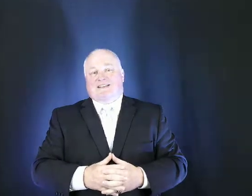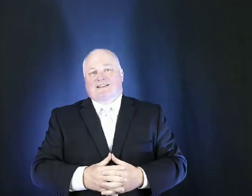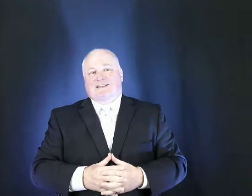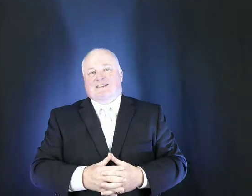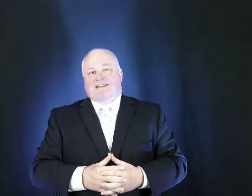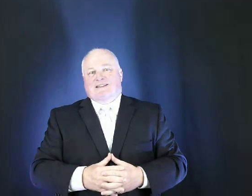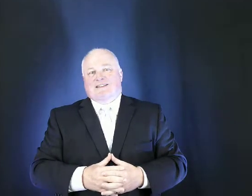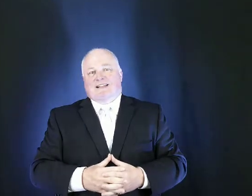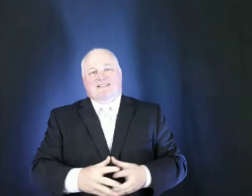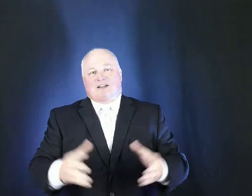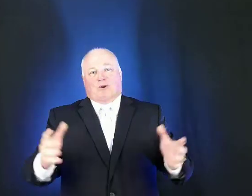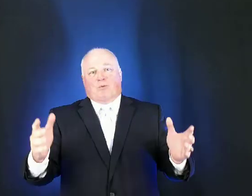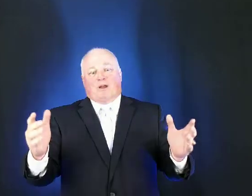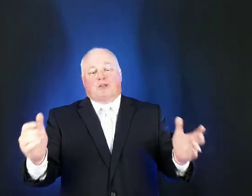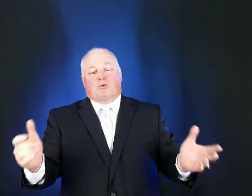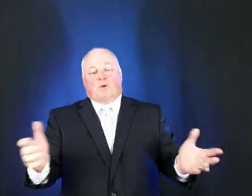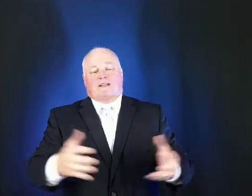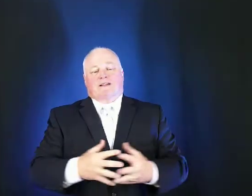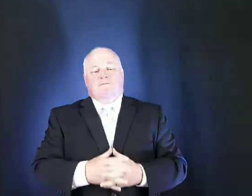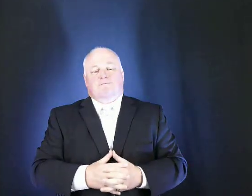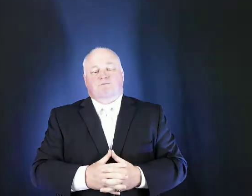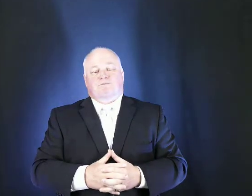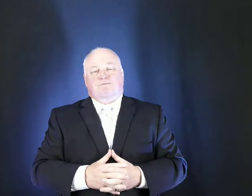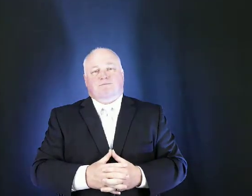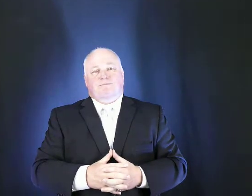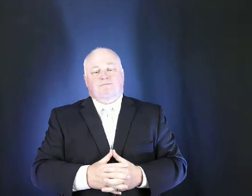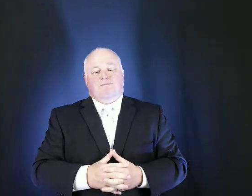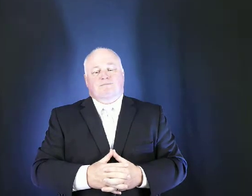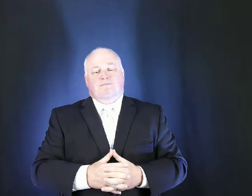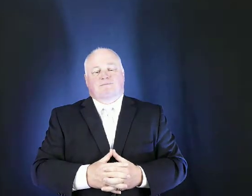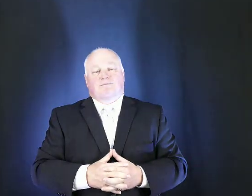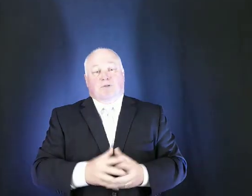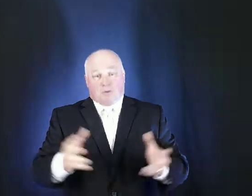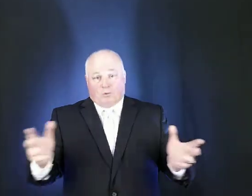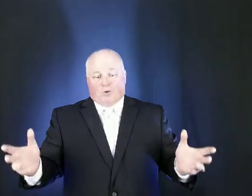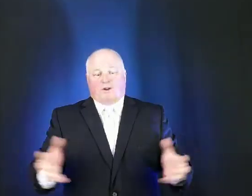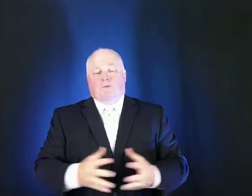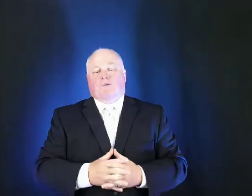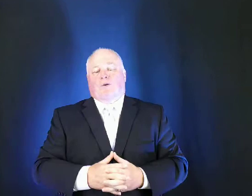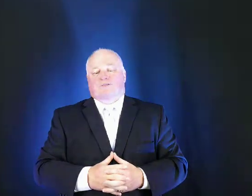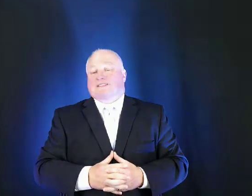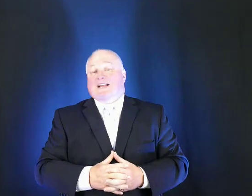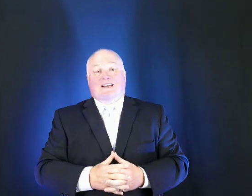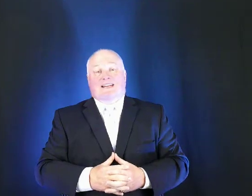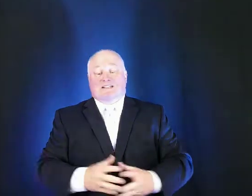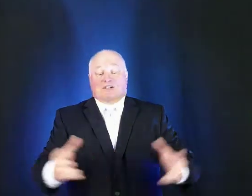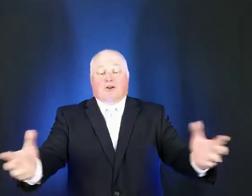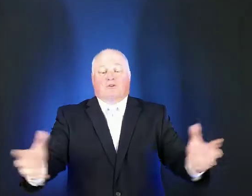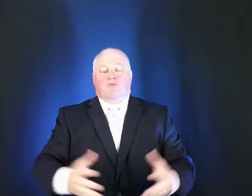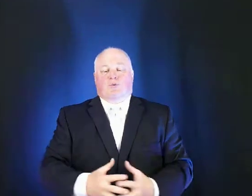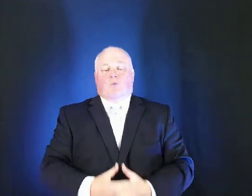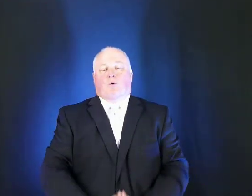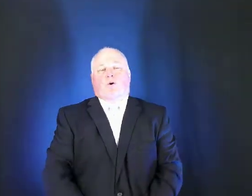that's the only way you win but the war goes on secondly it's a cultural war